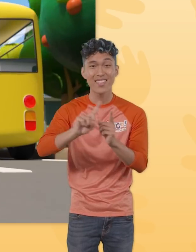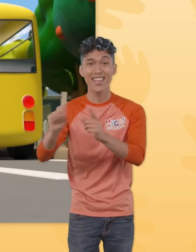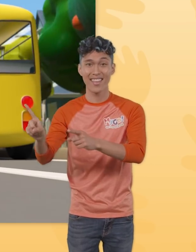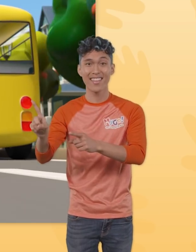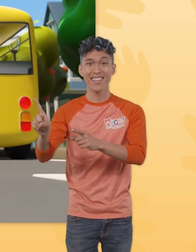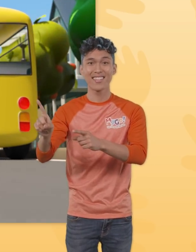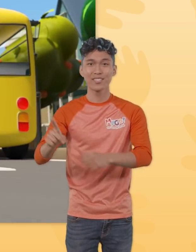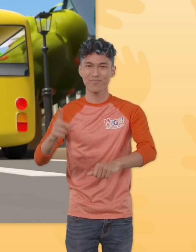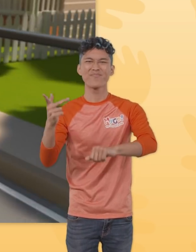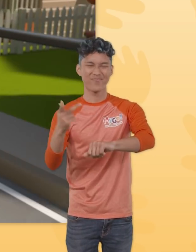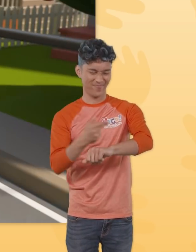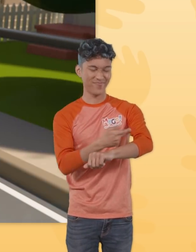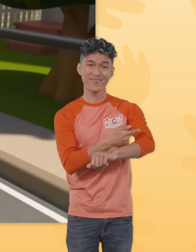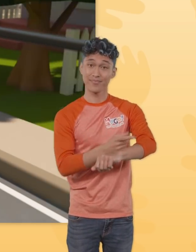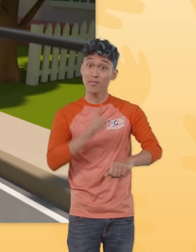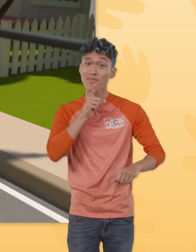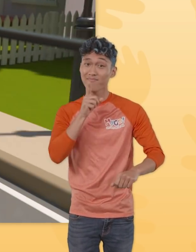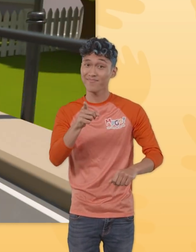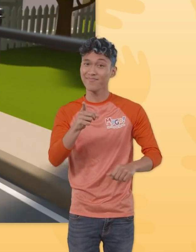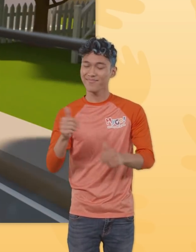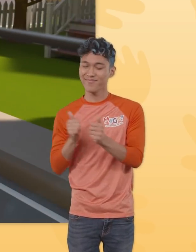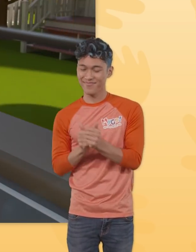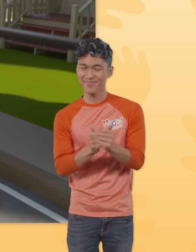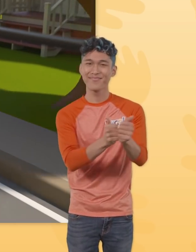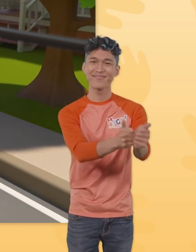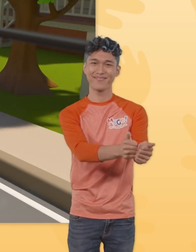went The lamb was sure to go